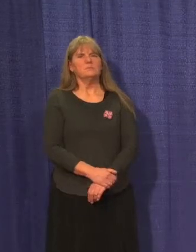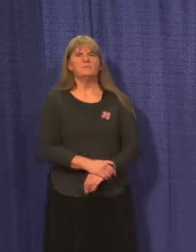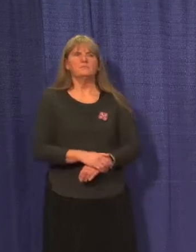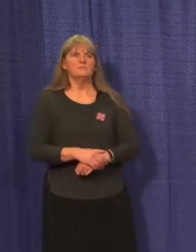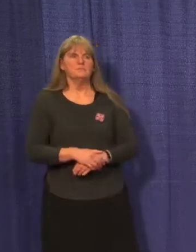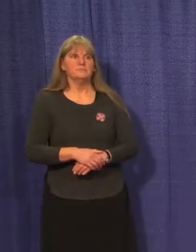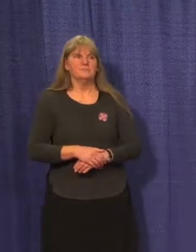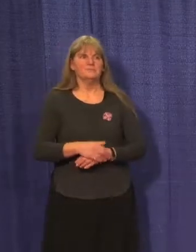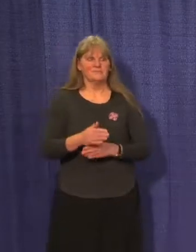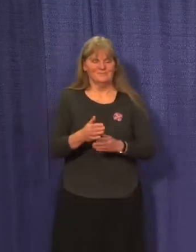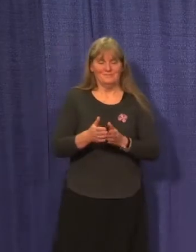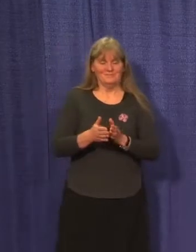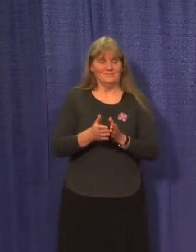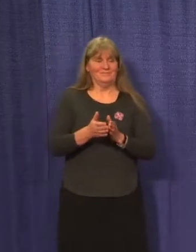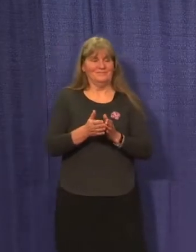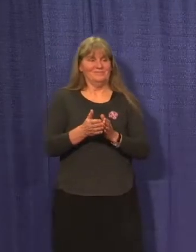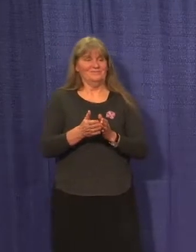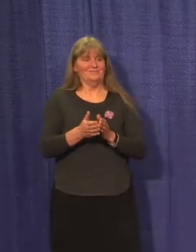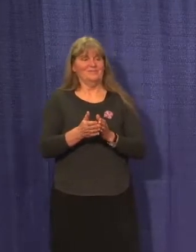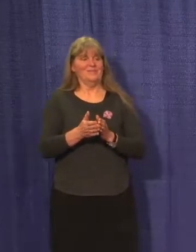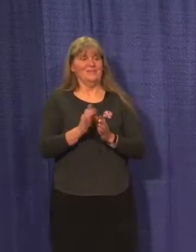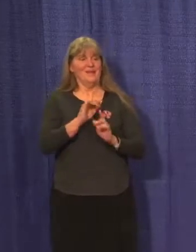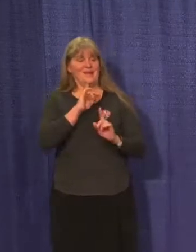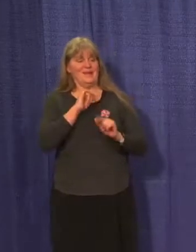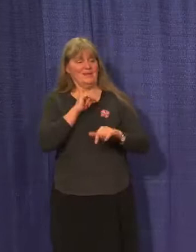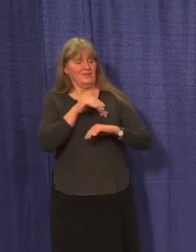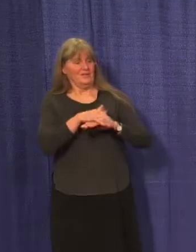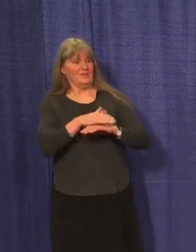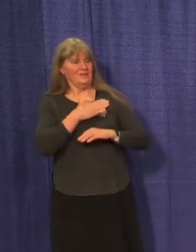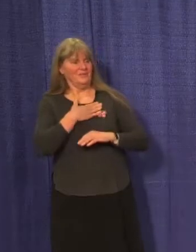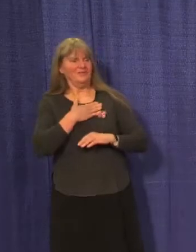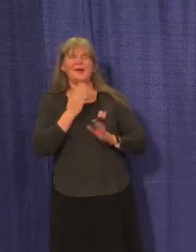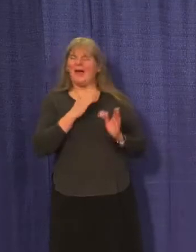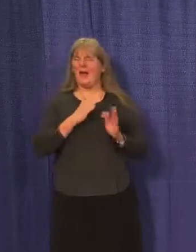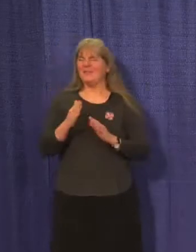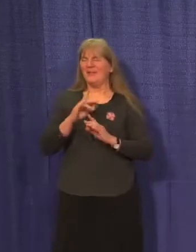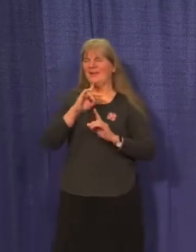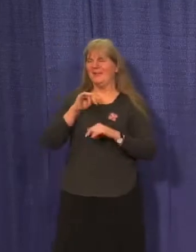I will ask you to repeat that in English, please. Yeah, I was going to.